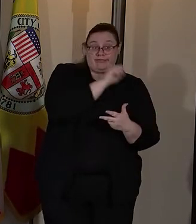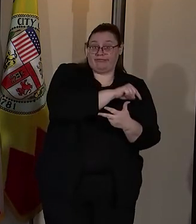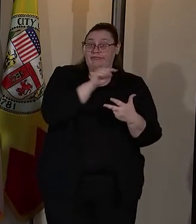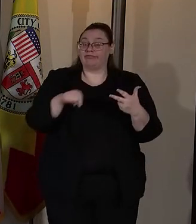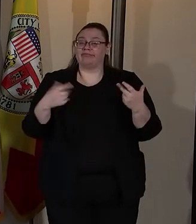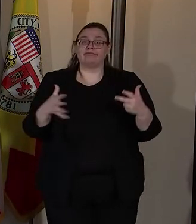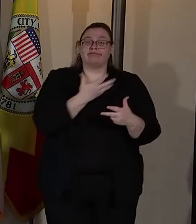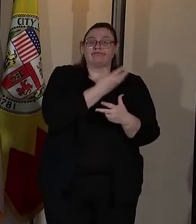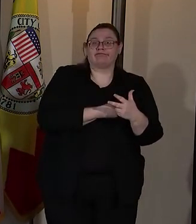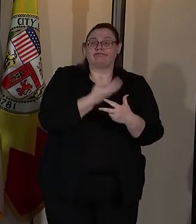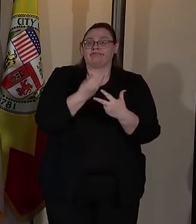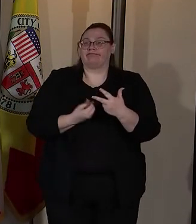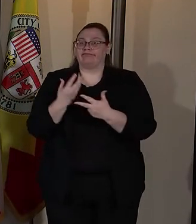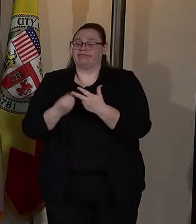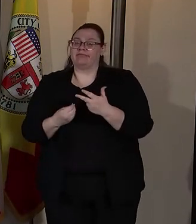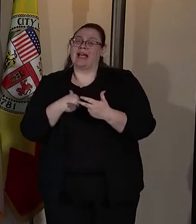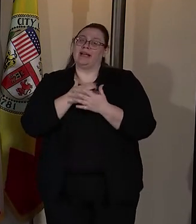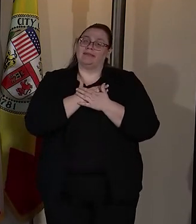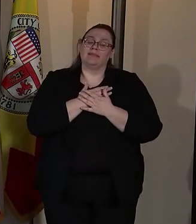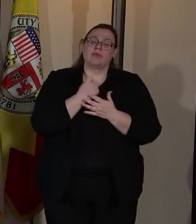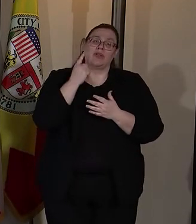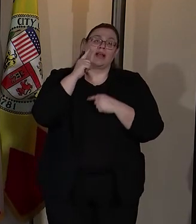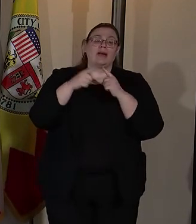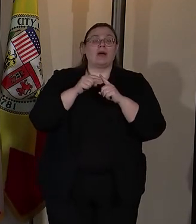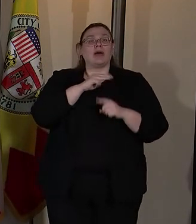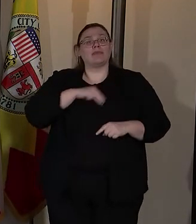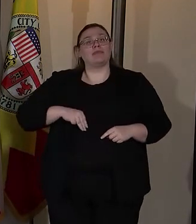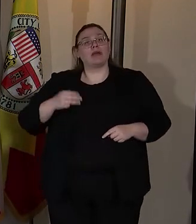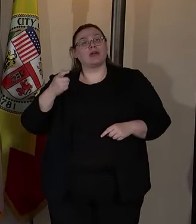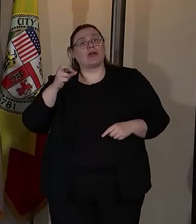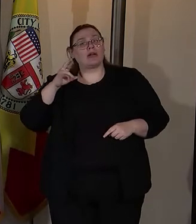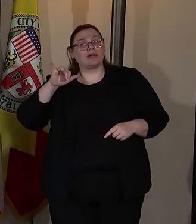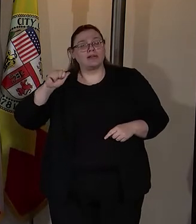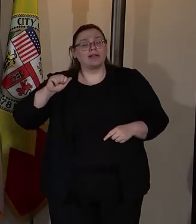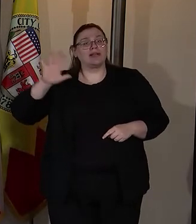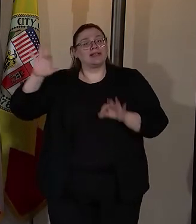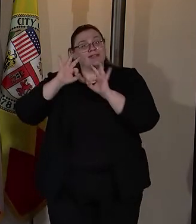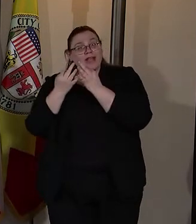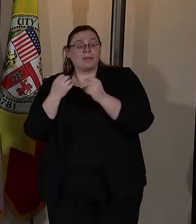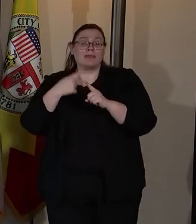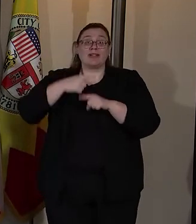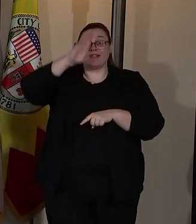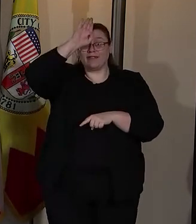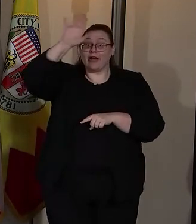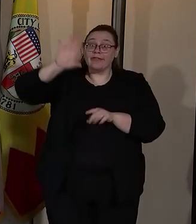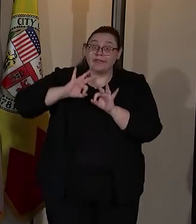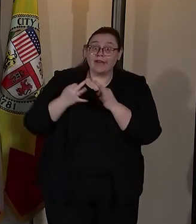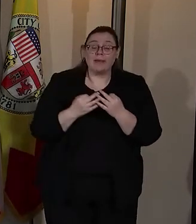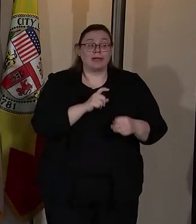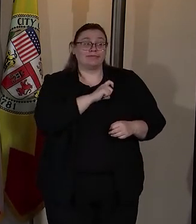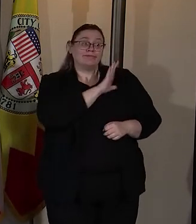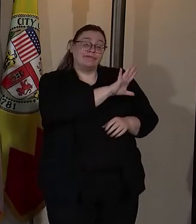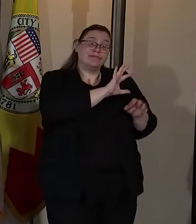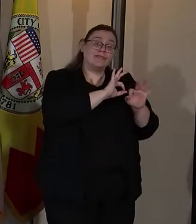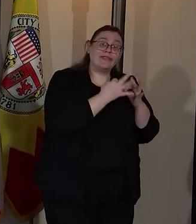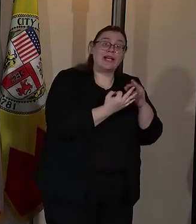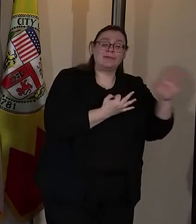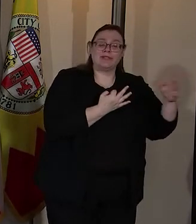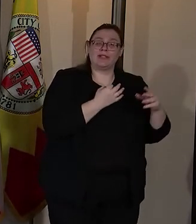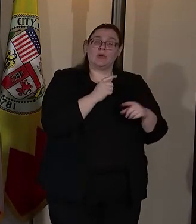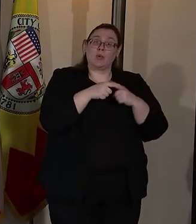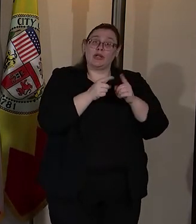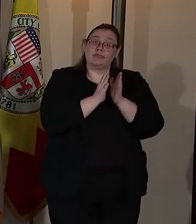I would ask you all to hold Mayor Garcia and his family and the family of our firefighter and police officer in your thoughts and prayers tonight